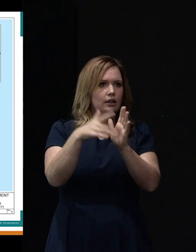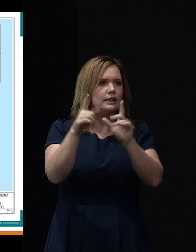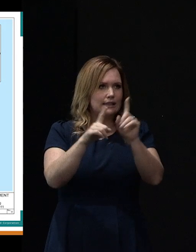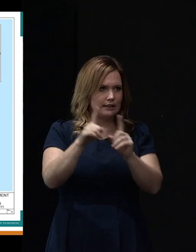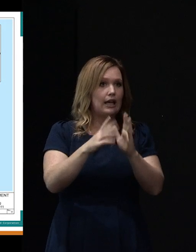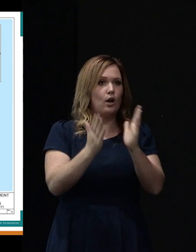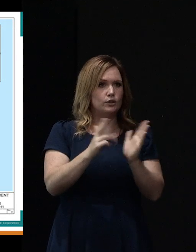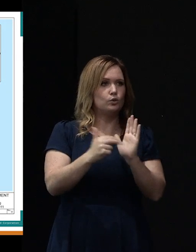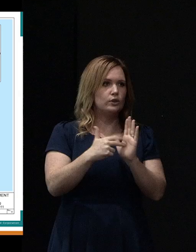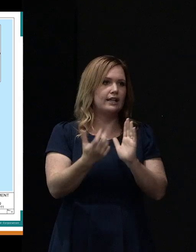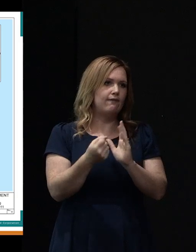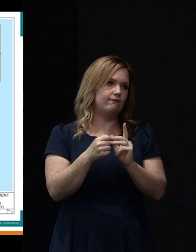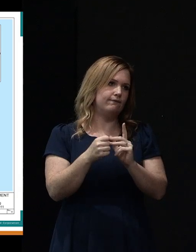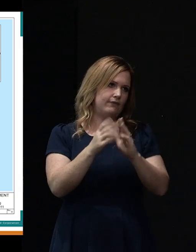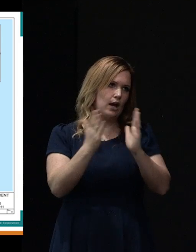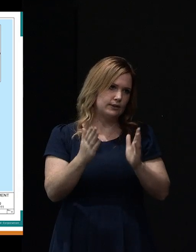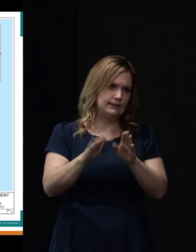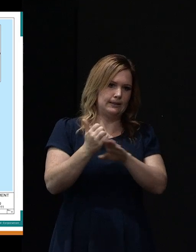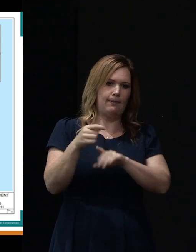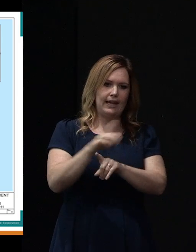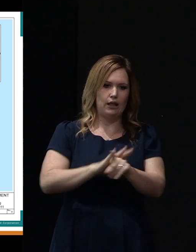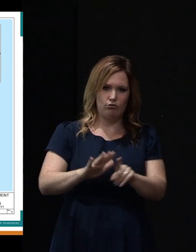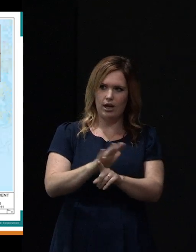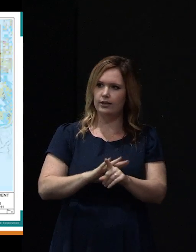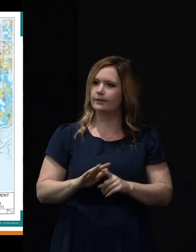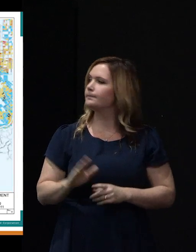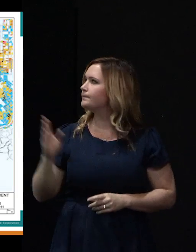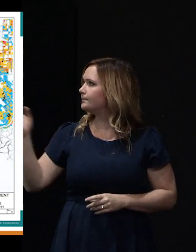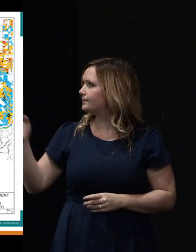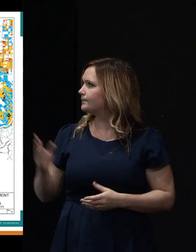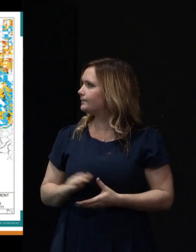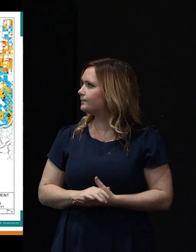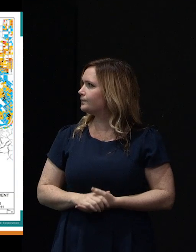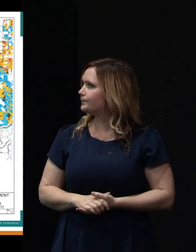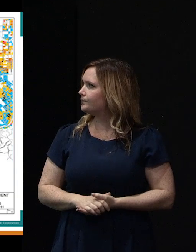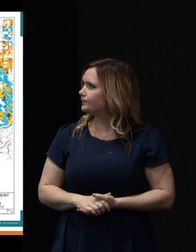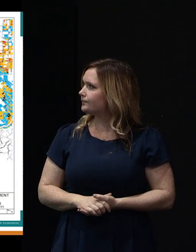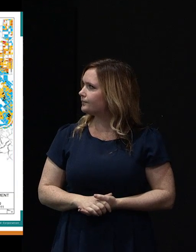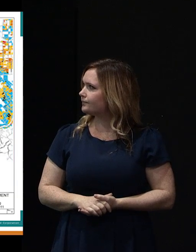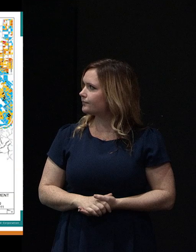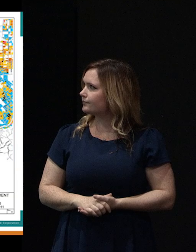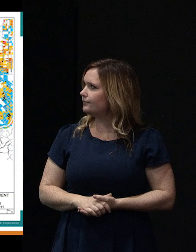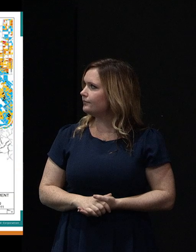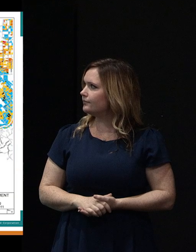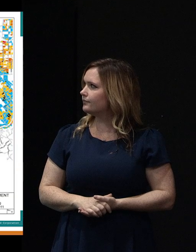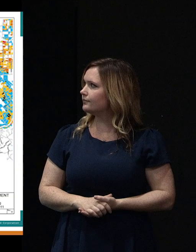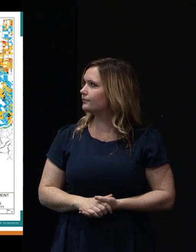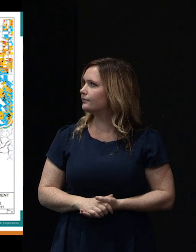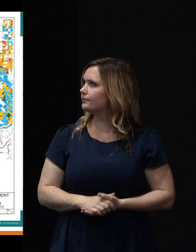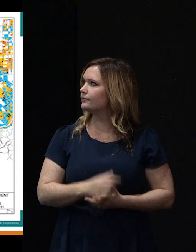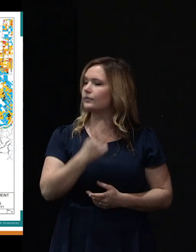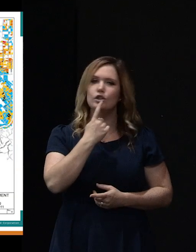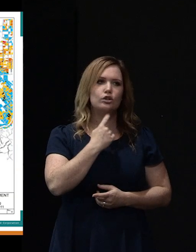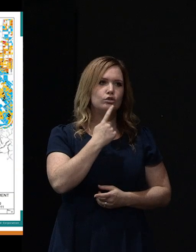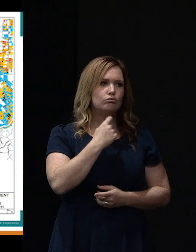houses are located. And this is just working across the city. Again, we can see the red is essentially where all the